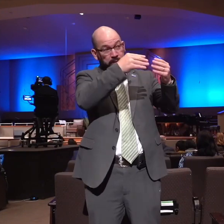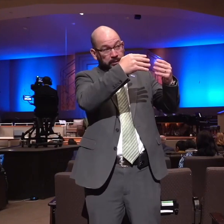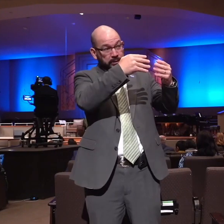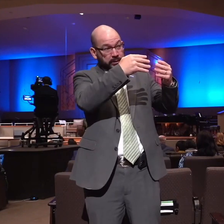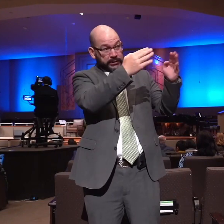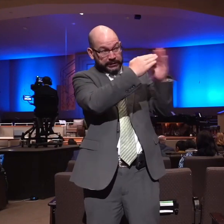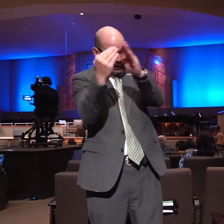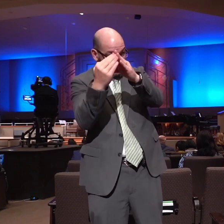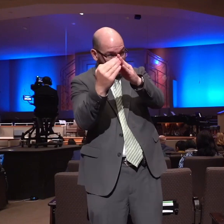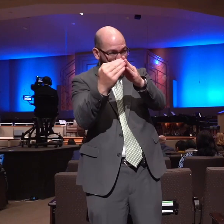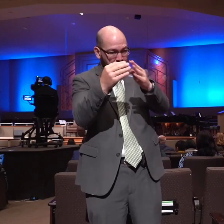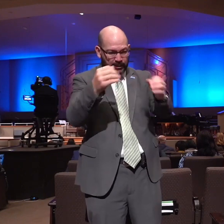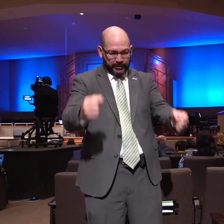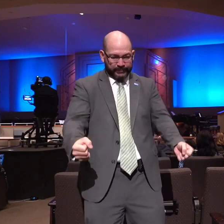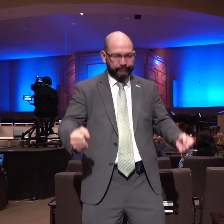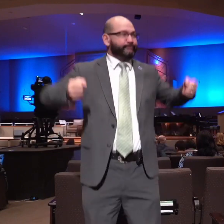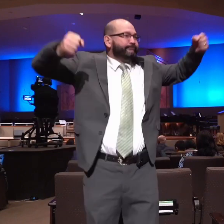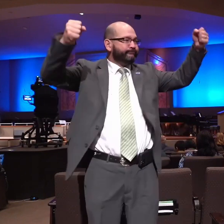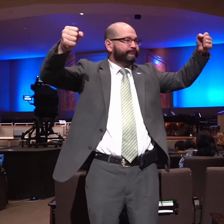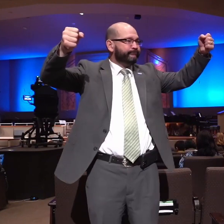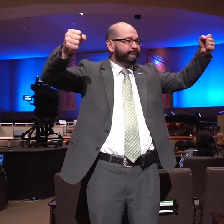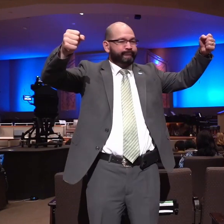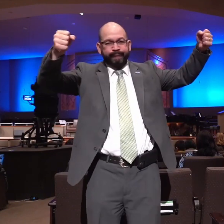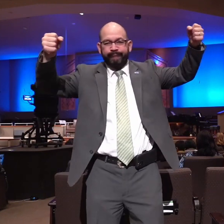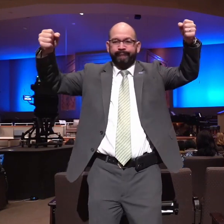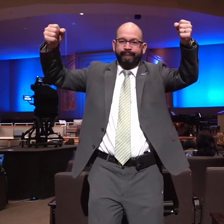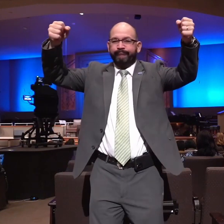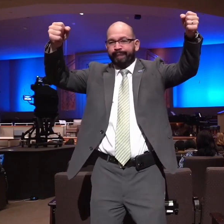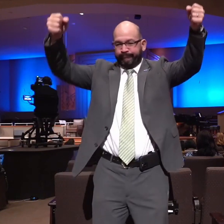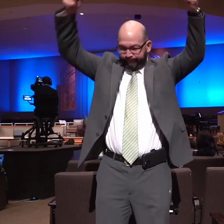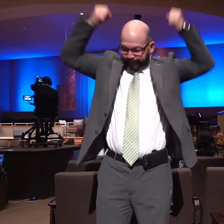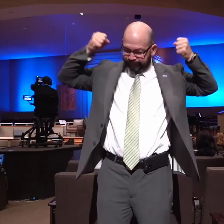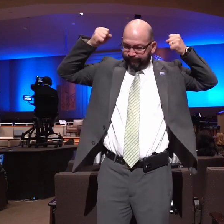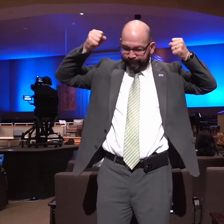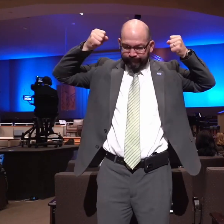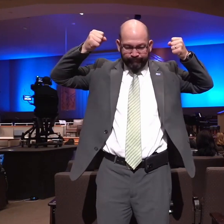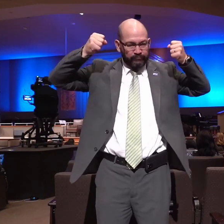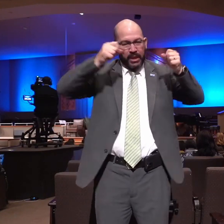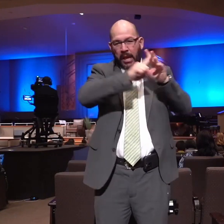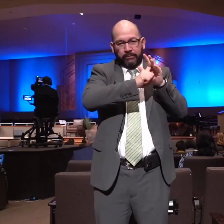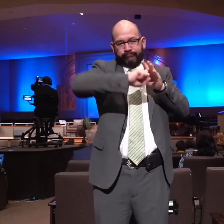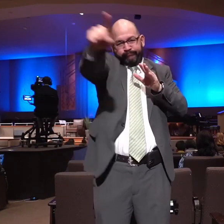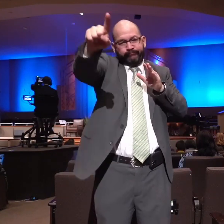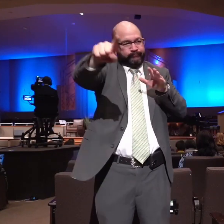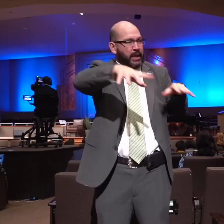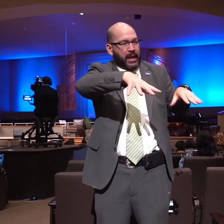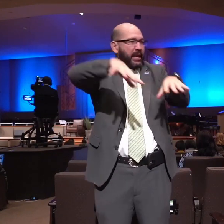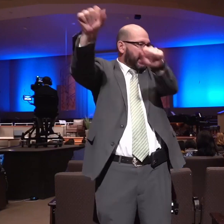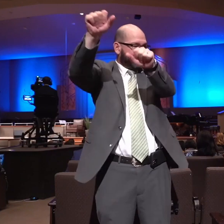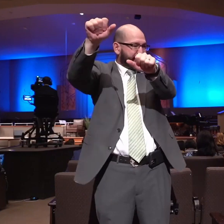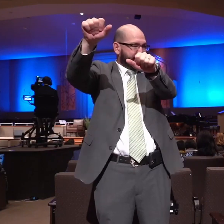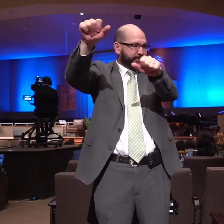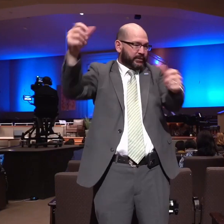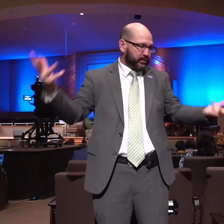and went away with them bar and all and put them upon his shoulders and carried them up to the top of a hill that is before hebron